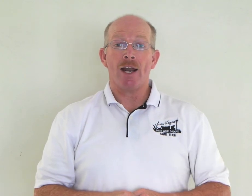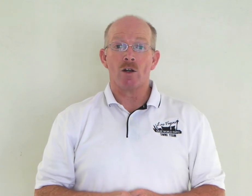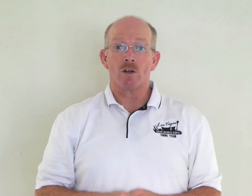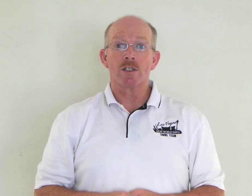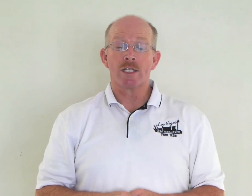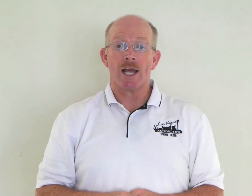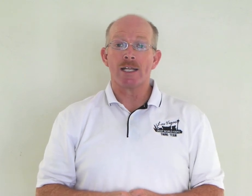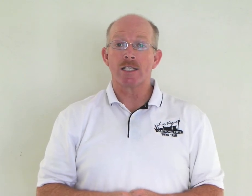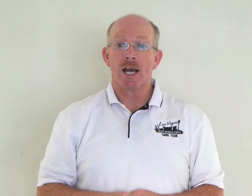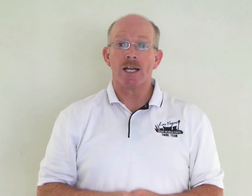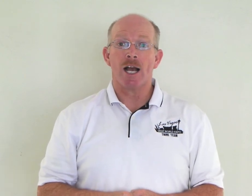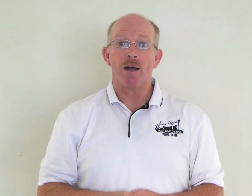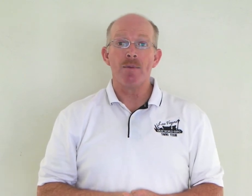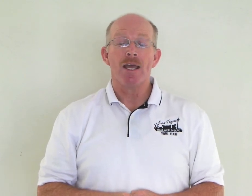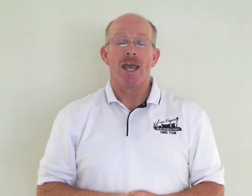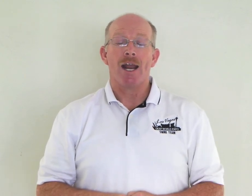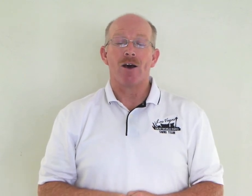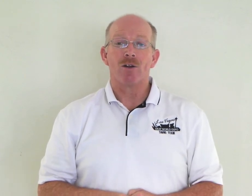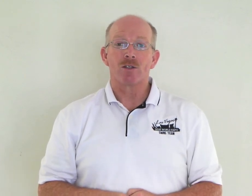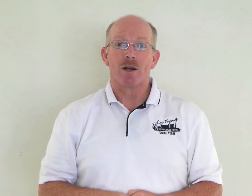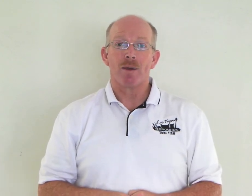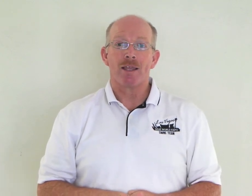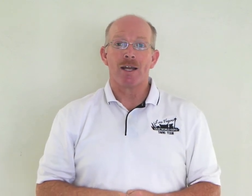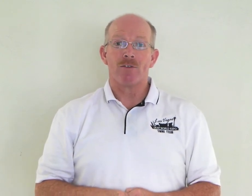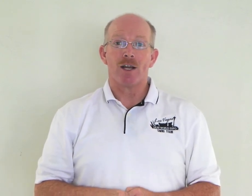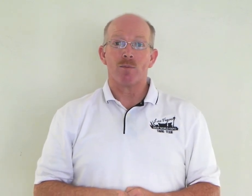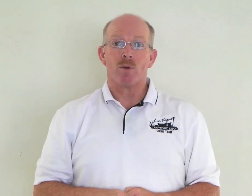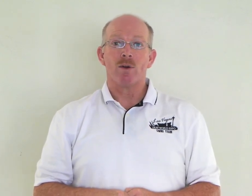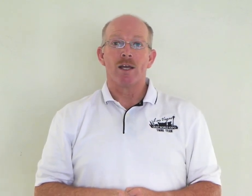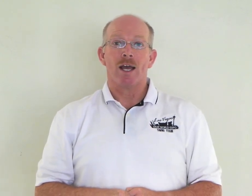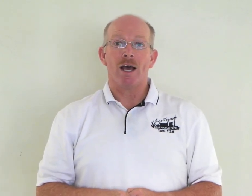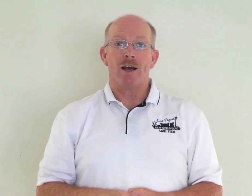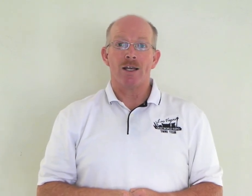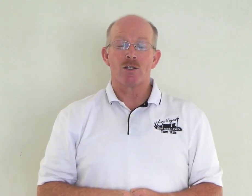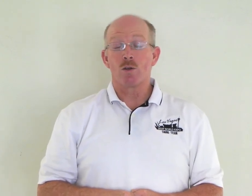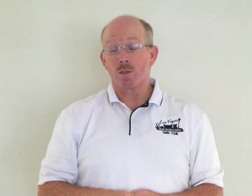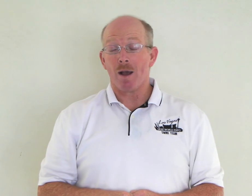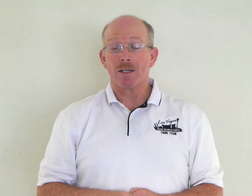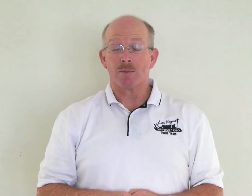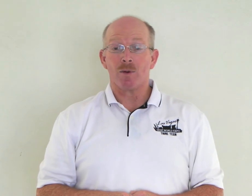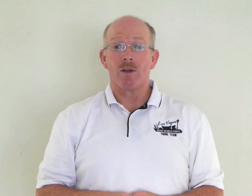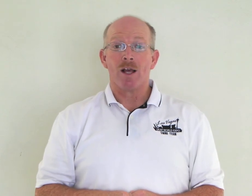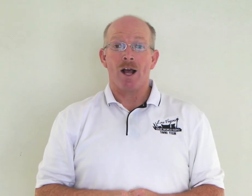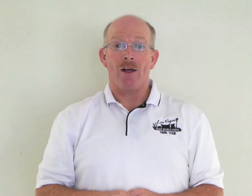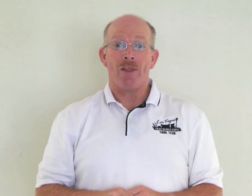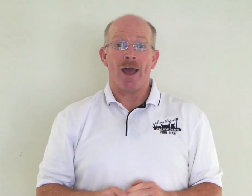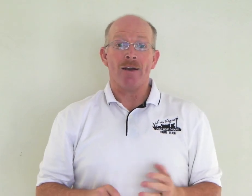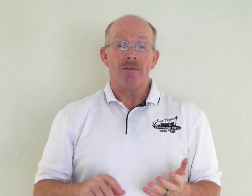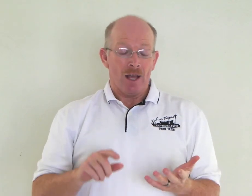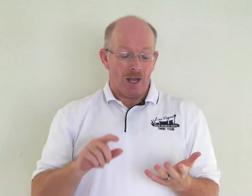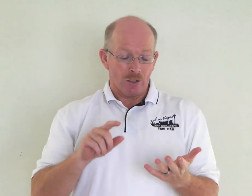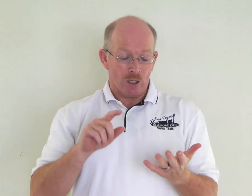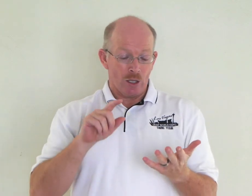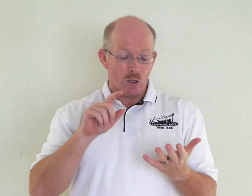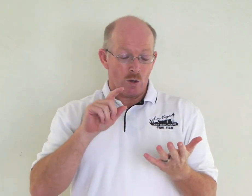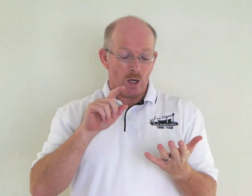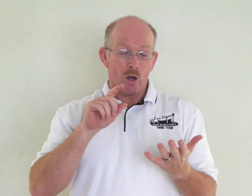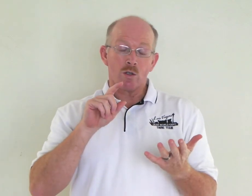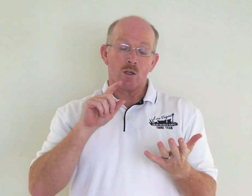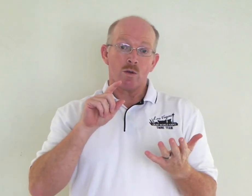learnscience.com. And I'll try to make that available as soon as possible on that. You can go to